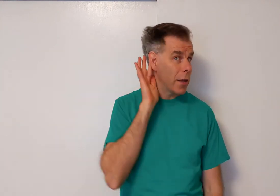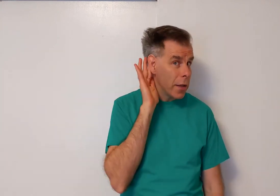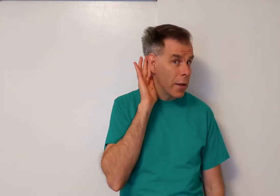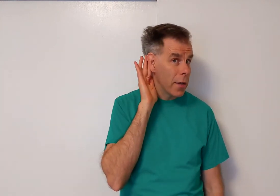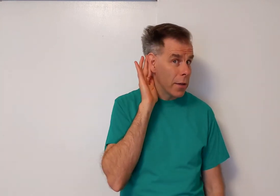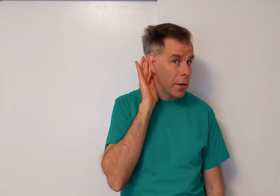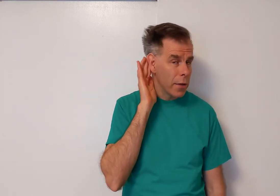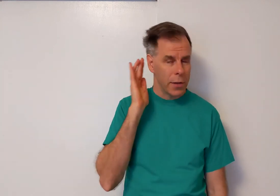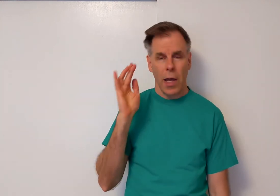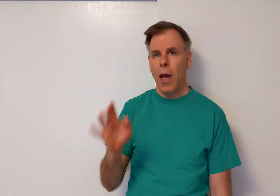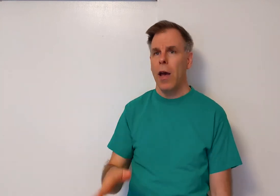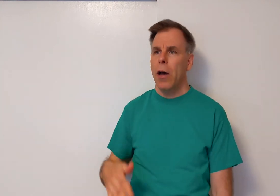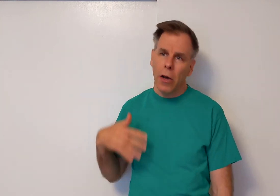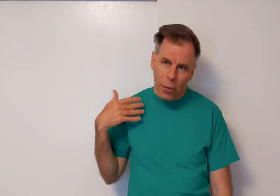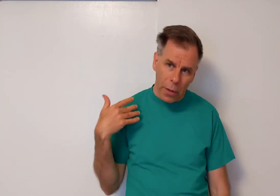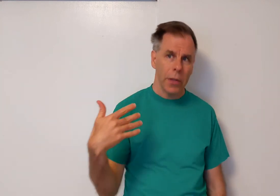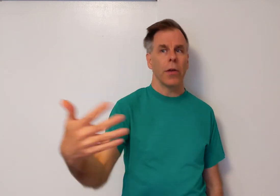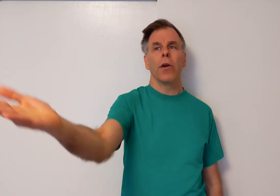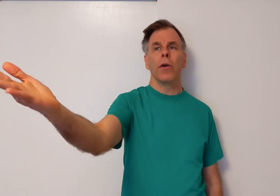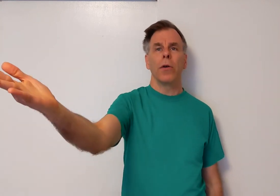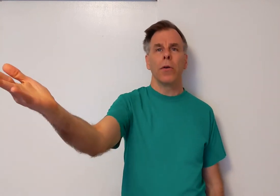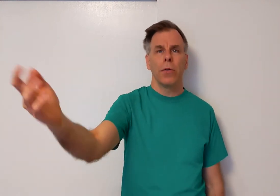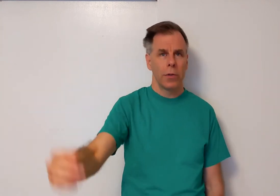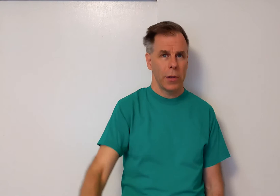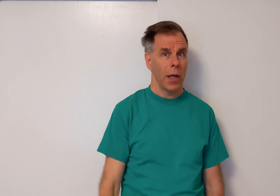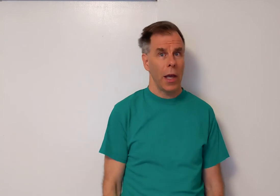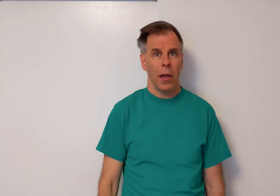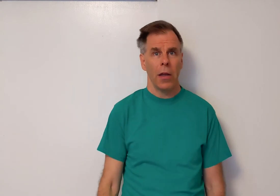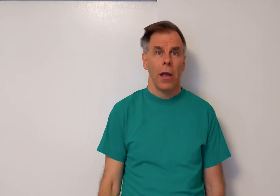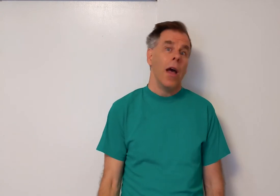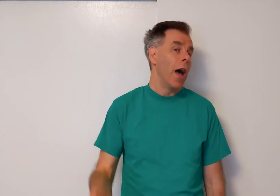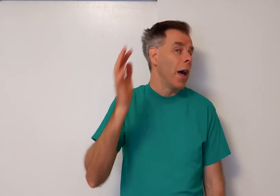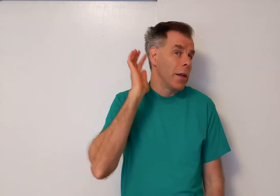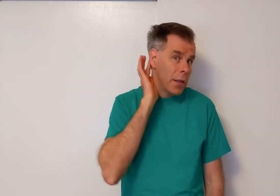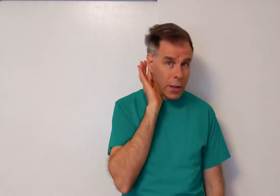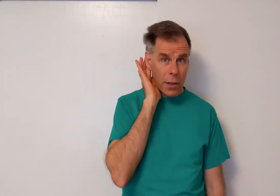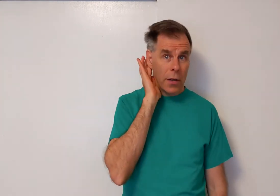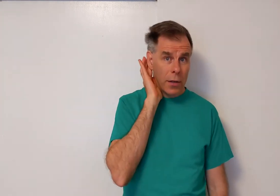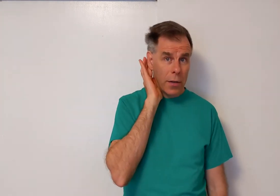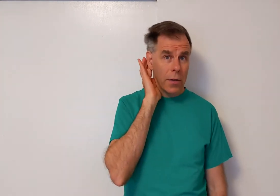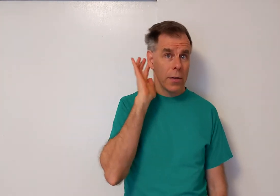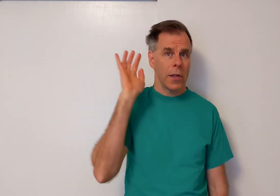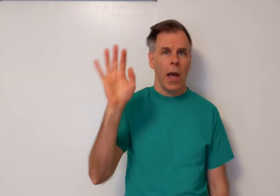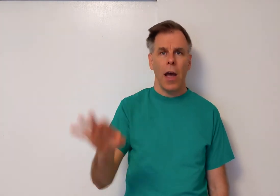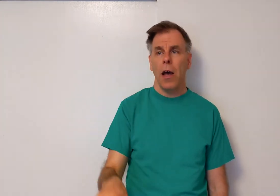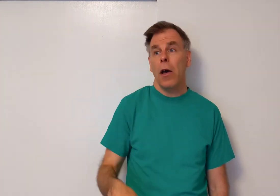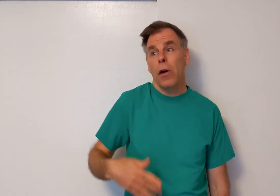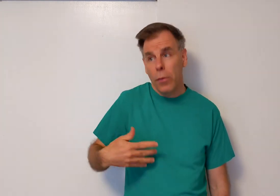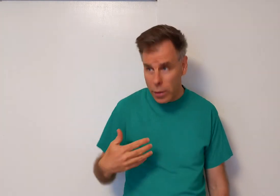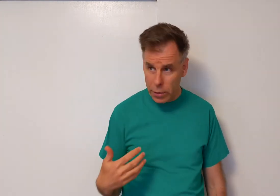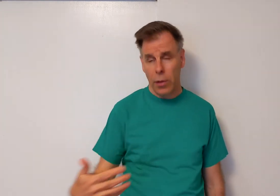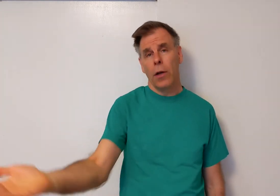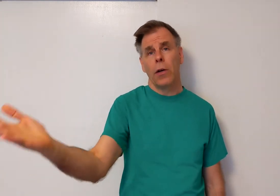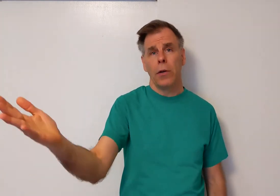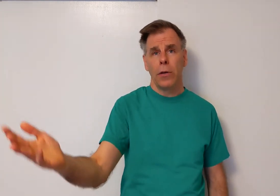here's how it goes. Again. And here's how it goes.